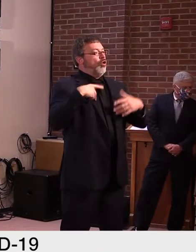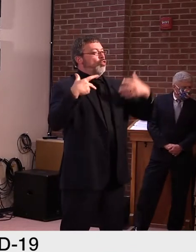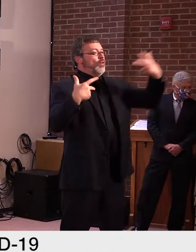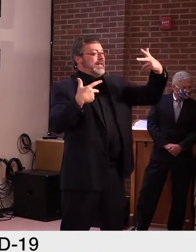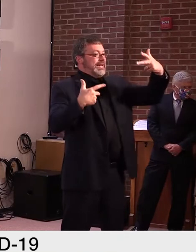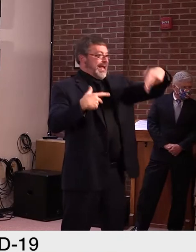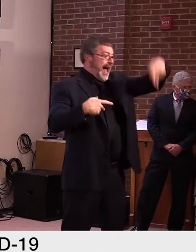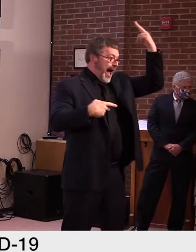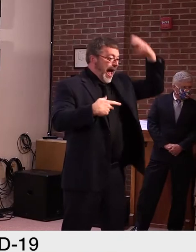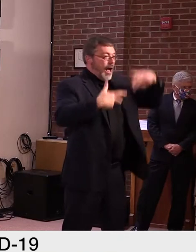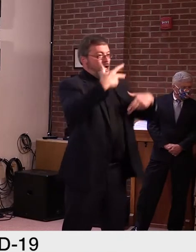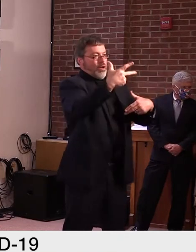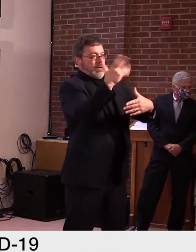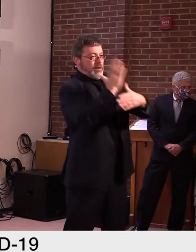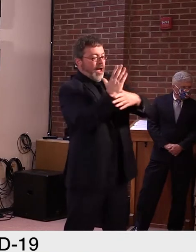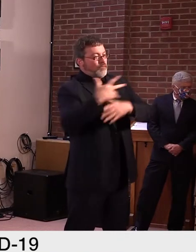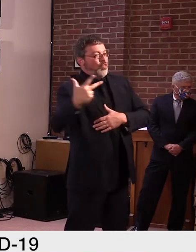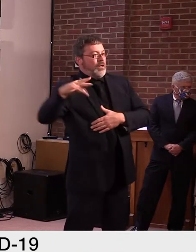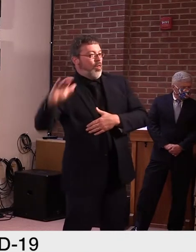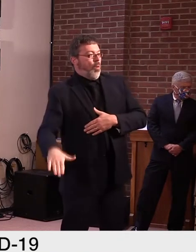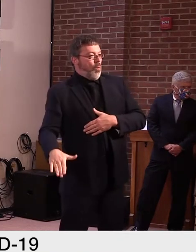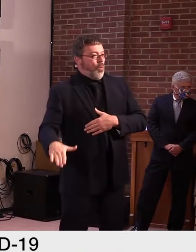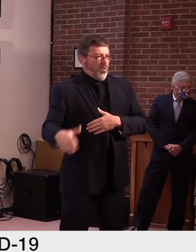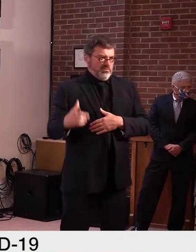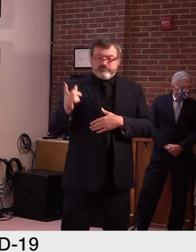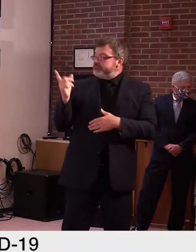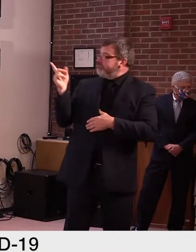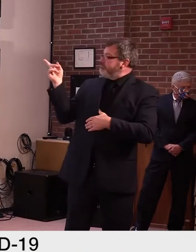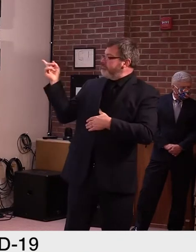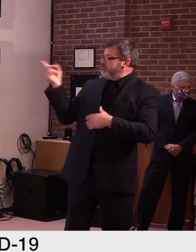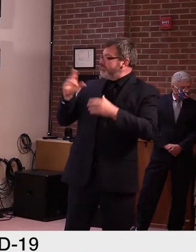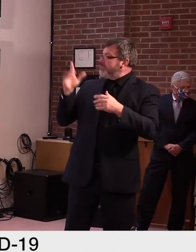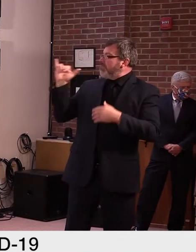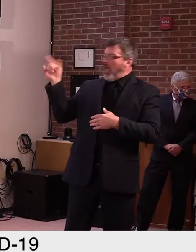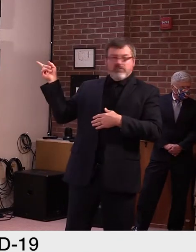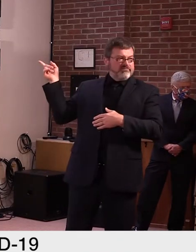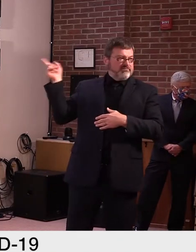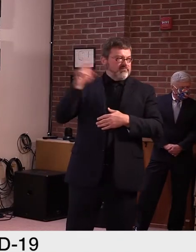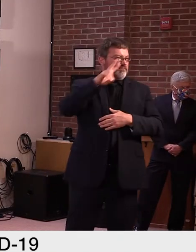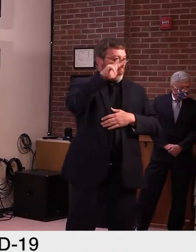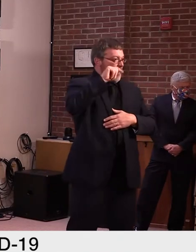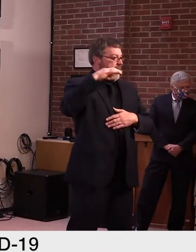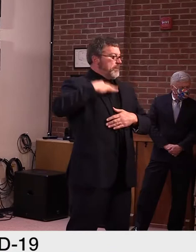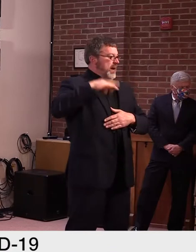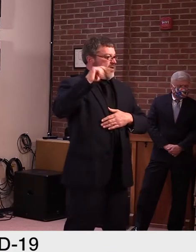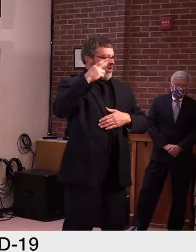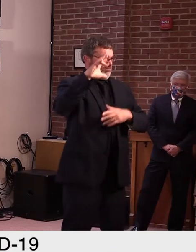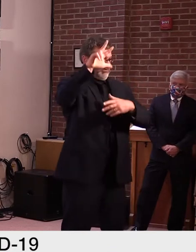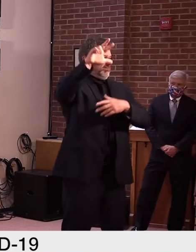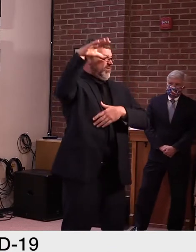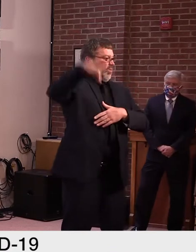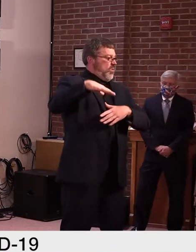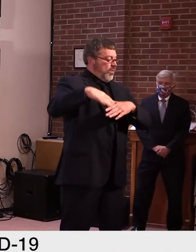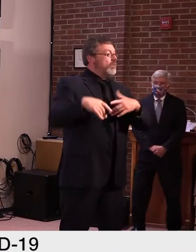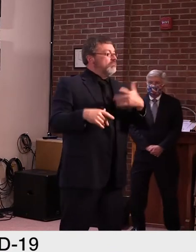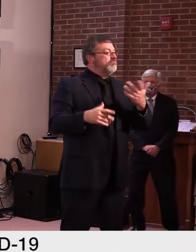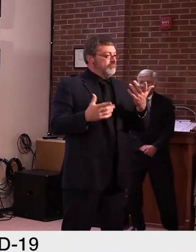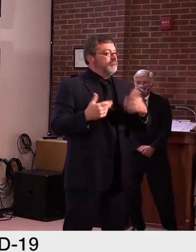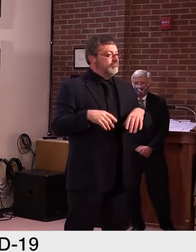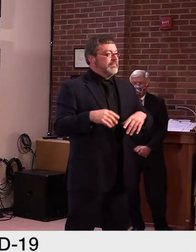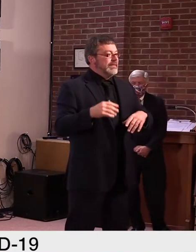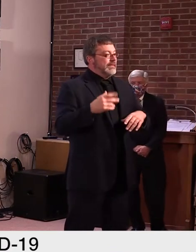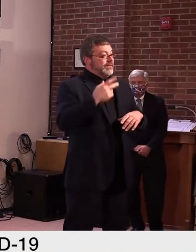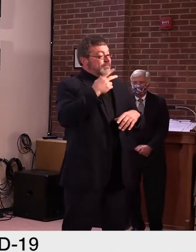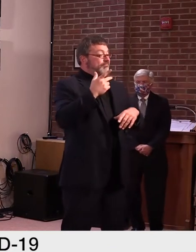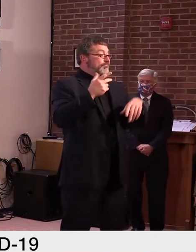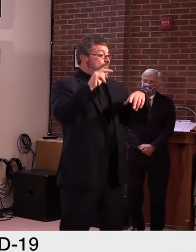during the last 30 days. So you can see North Dakota, Iowa, Alabama, much higher infection rates than Indiana, Virginia, and